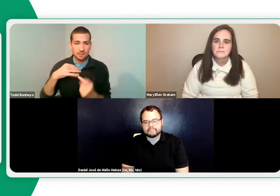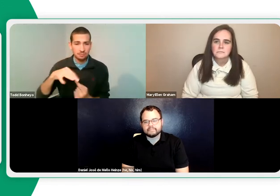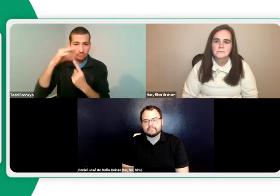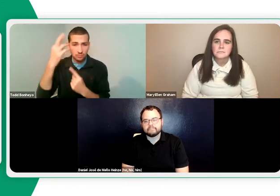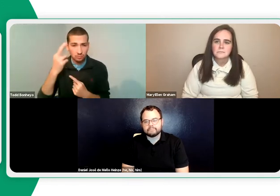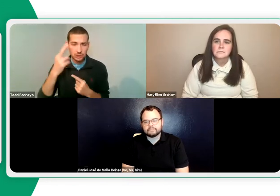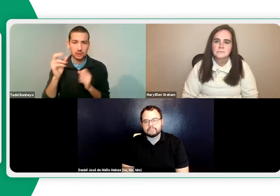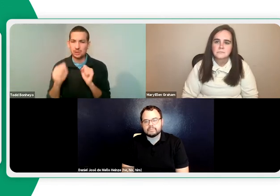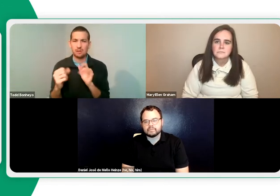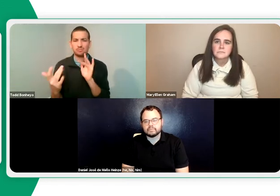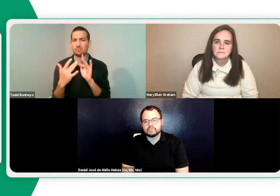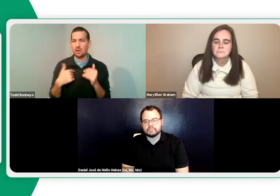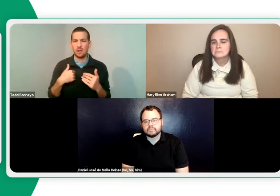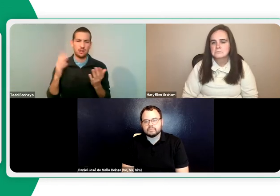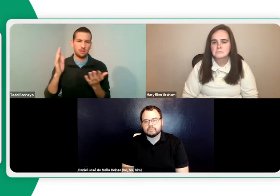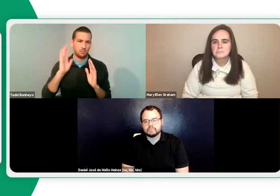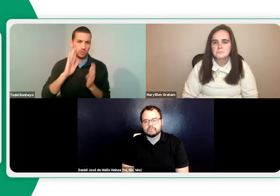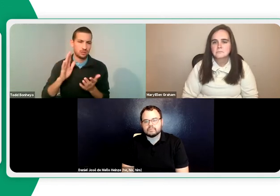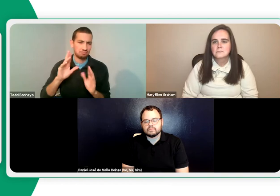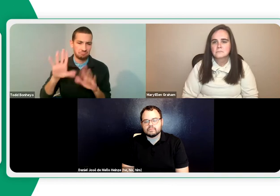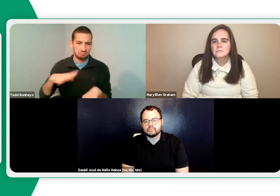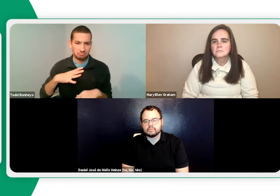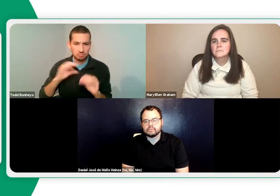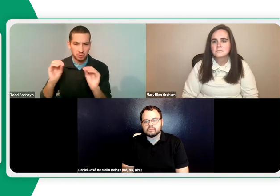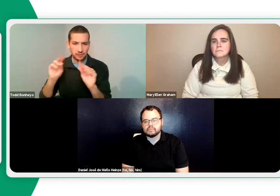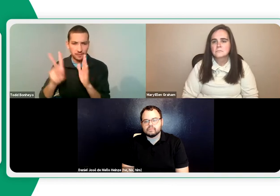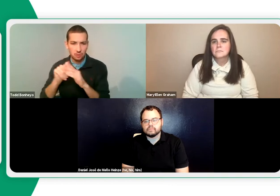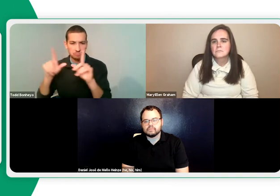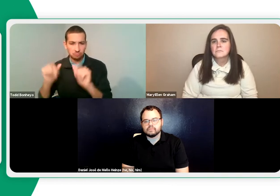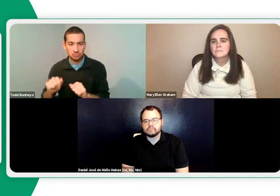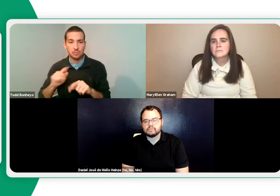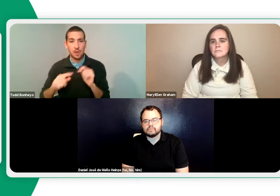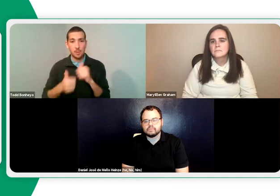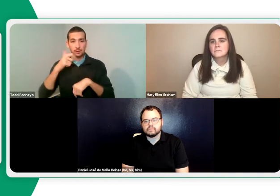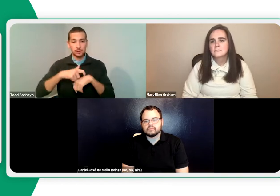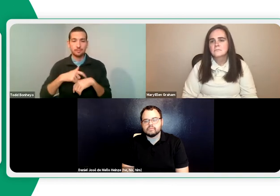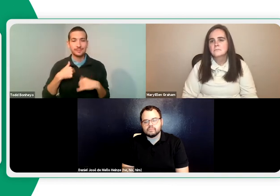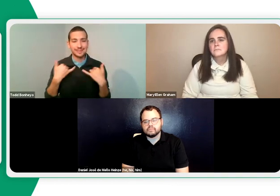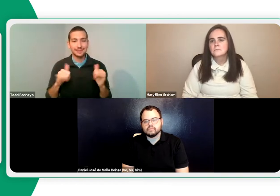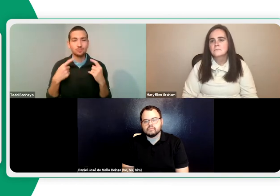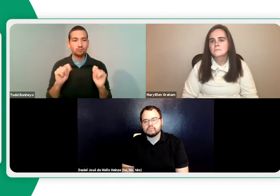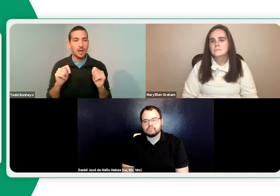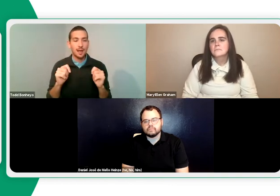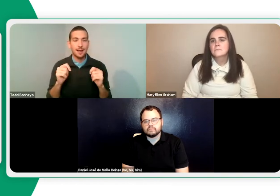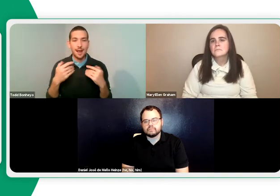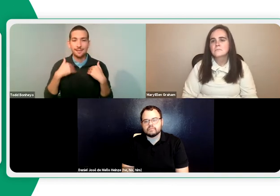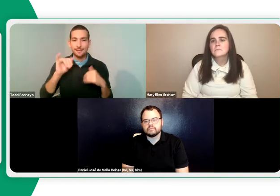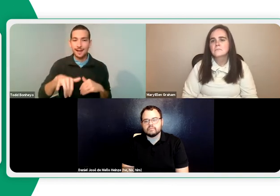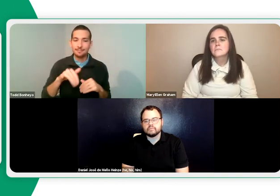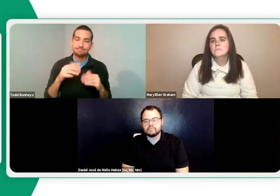uncomfortable displaying the background that they're sitting in. And for those reasons, we are very compassionate and understanding, and they